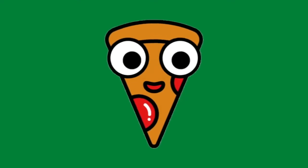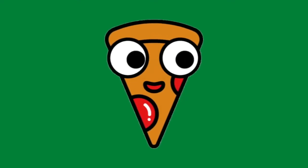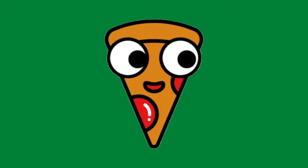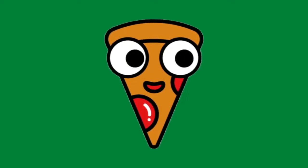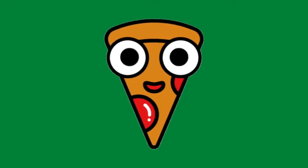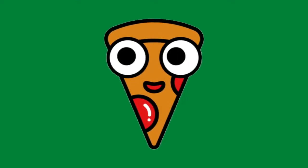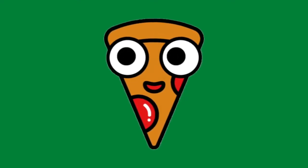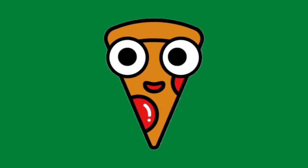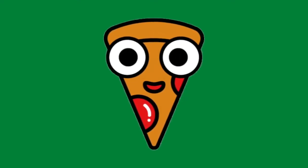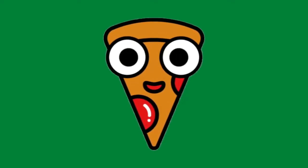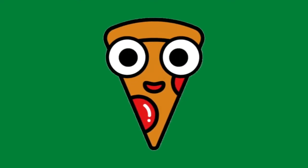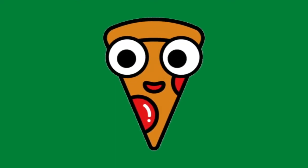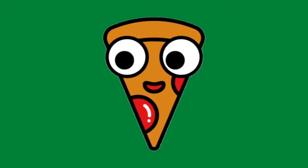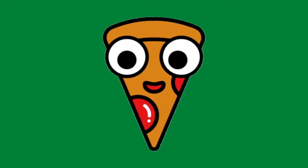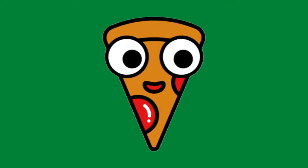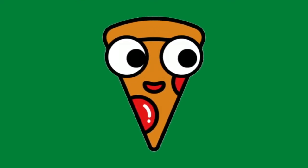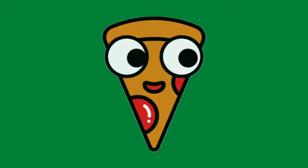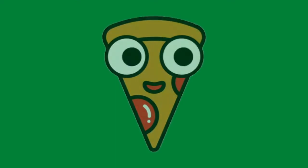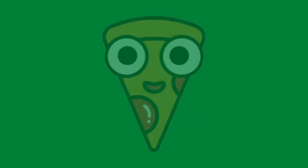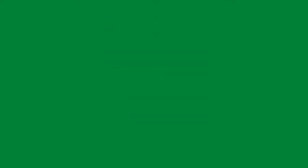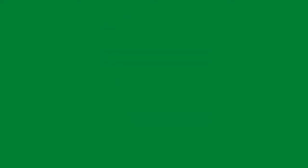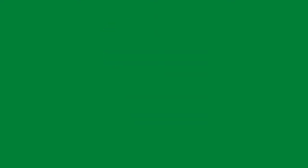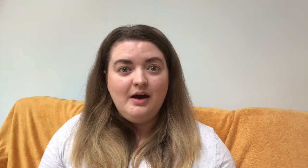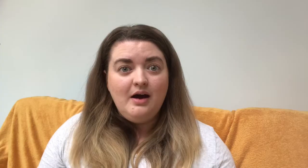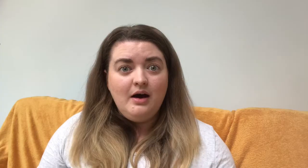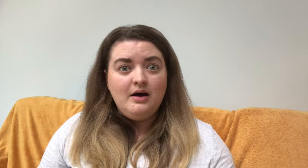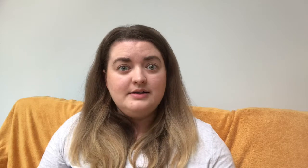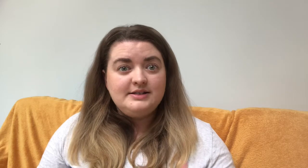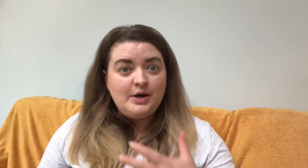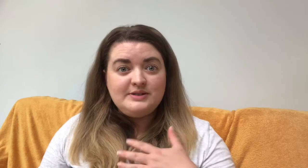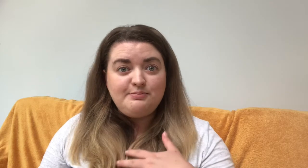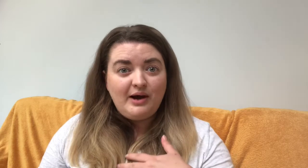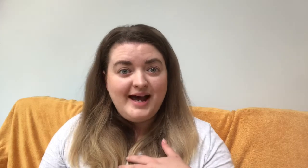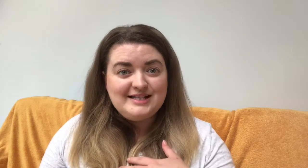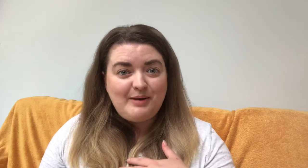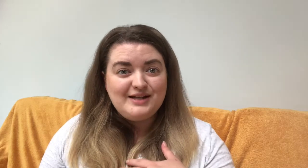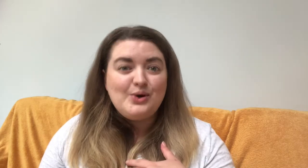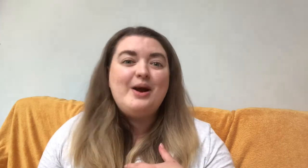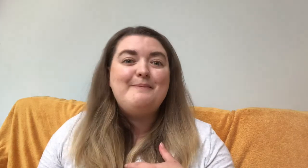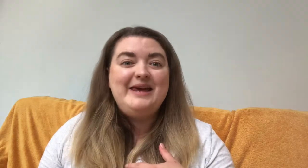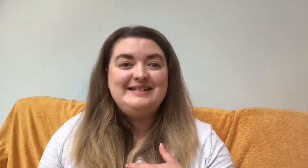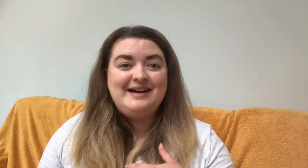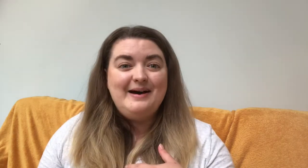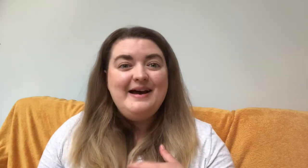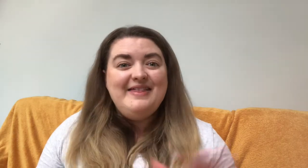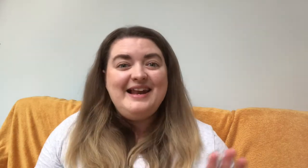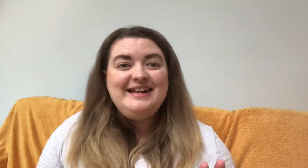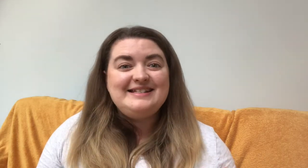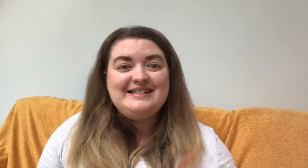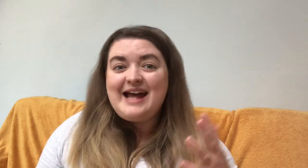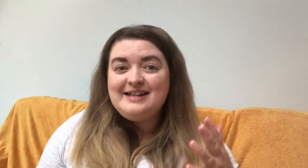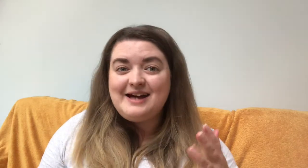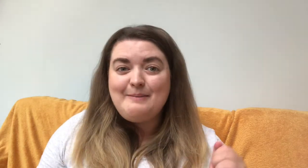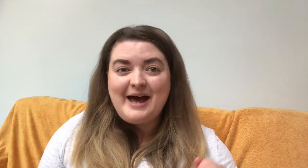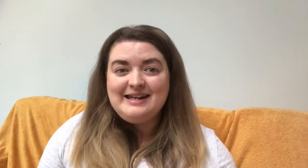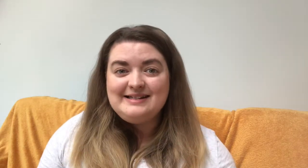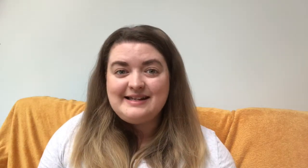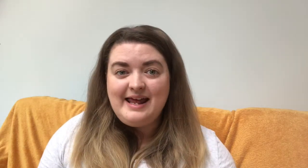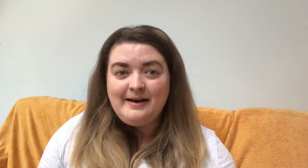up and decides to have their say too. So surprised by a talking pizza, the leaders stand up and listen in.